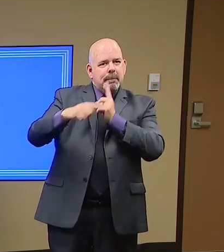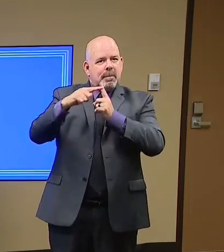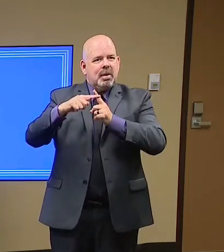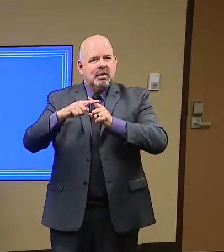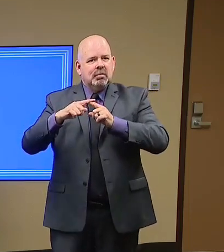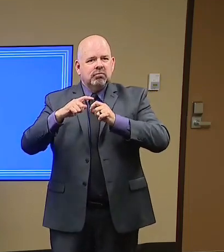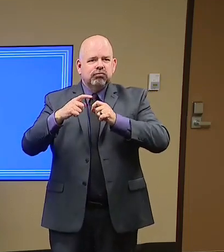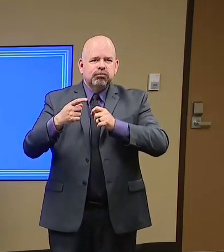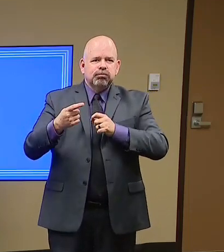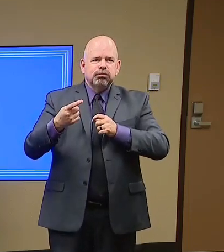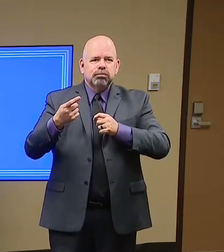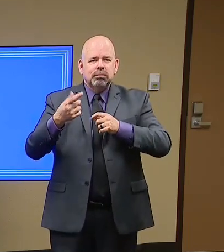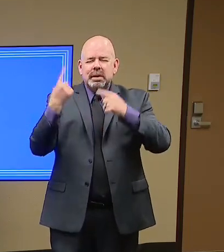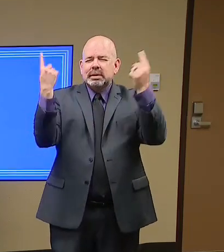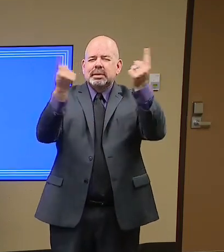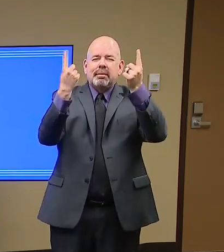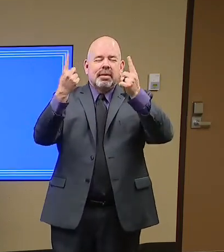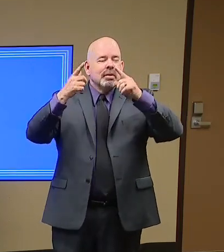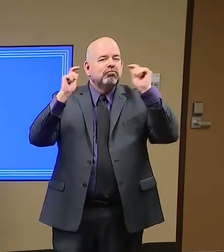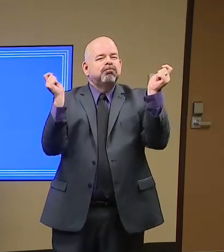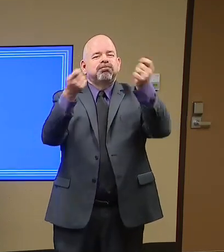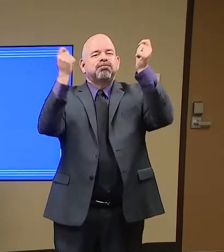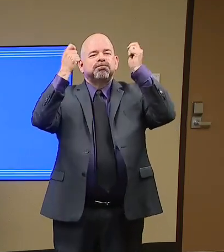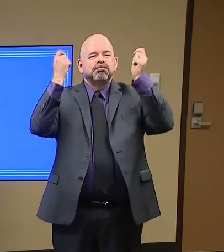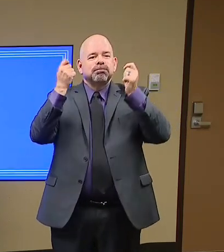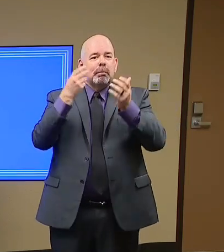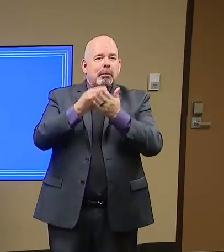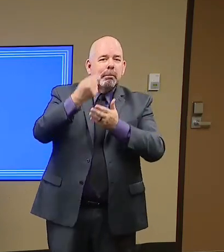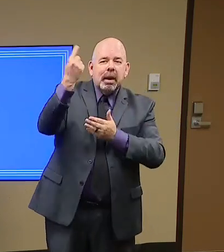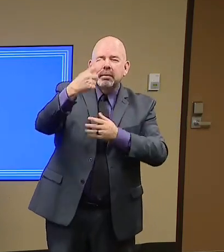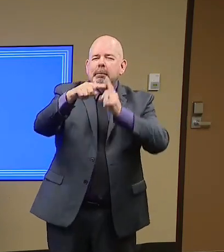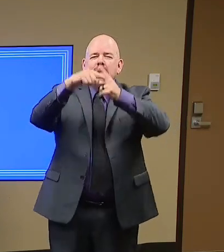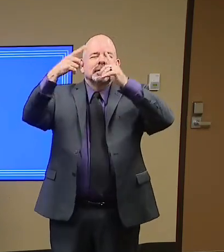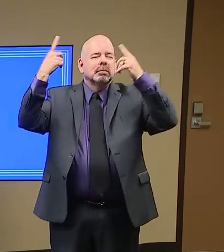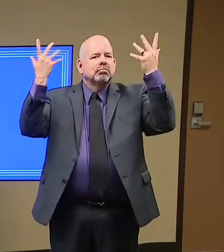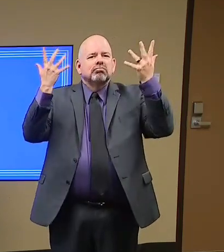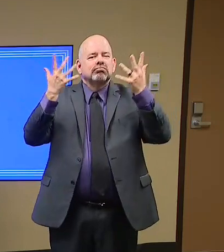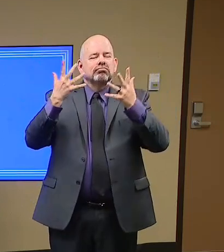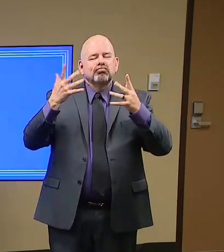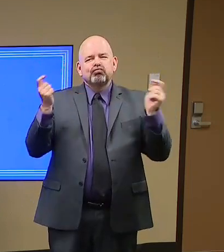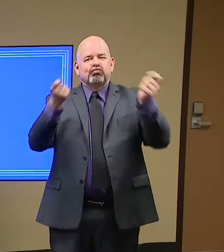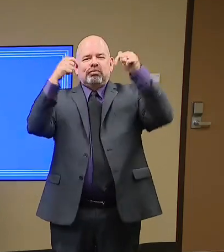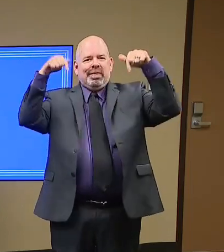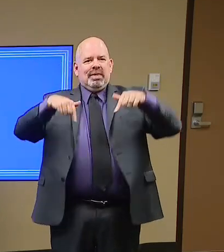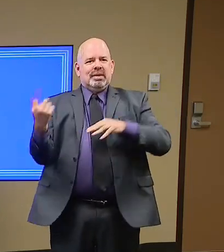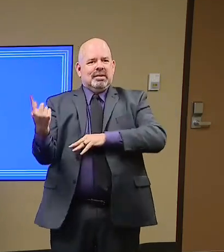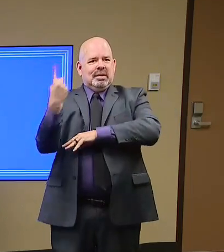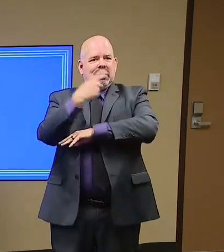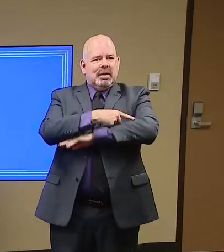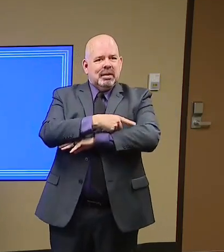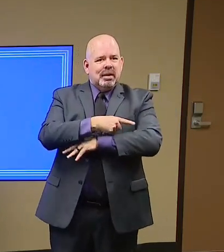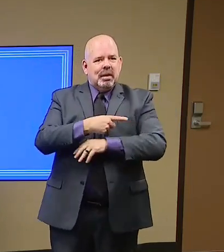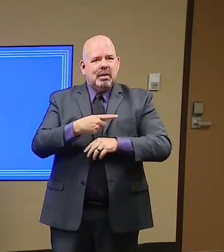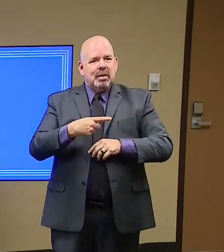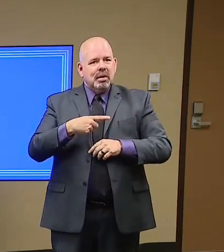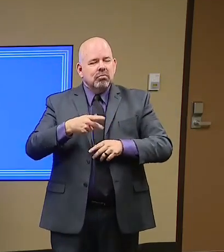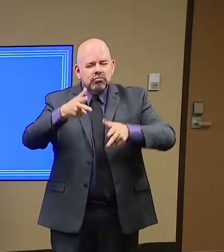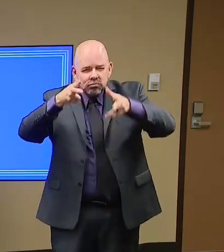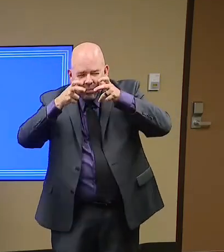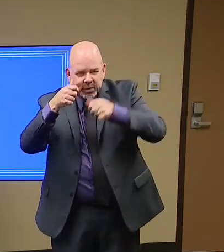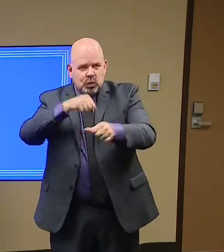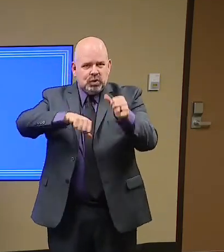radically change the way we police and the way that we see each other and hear each other. God bless you all.